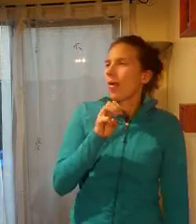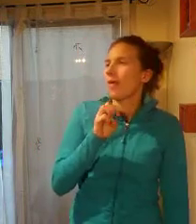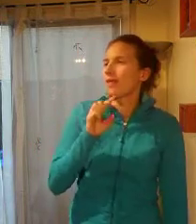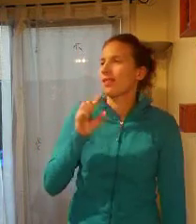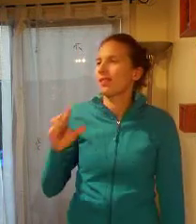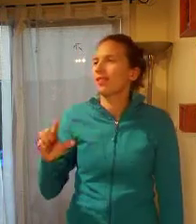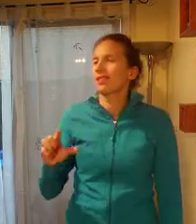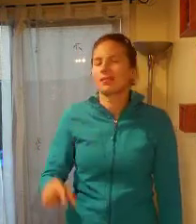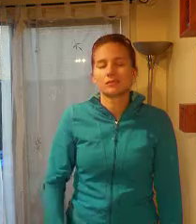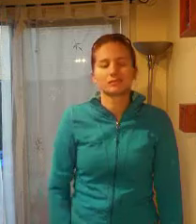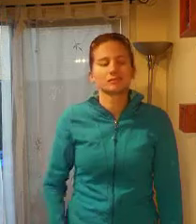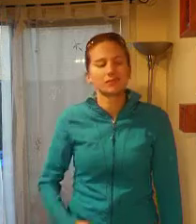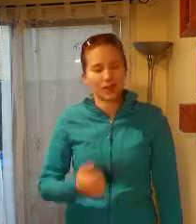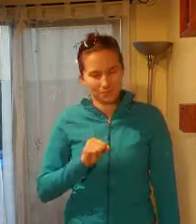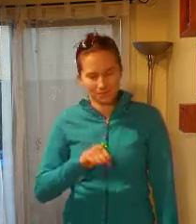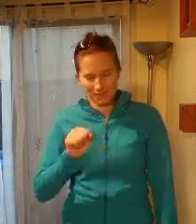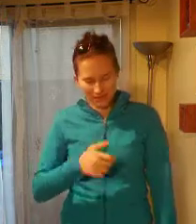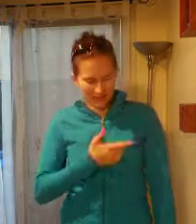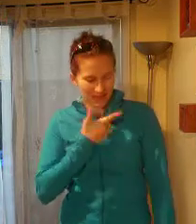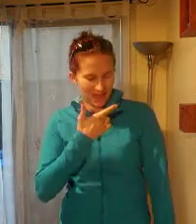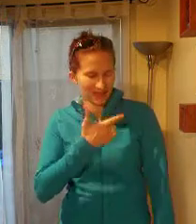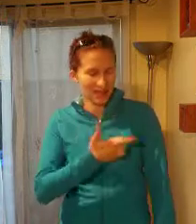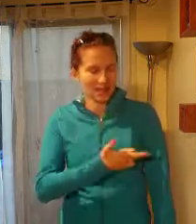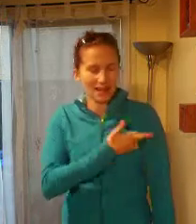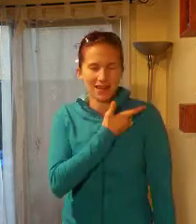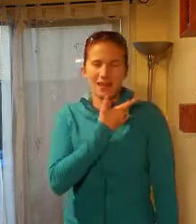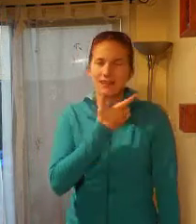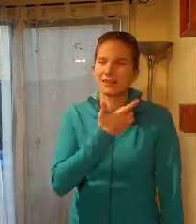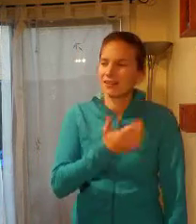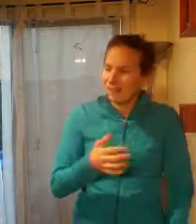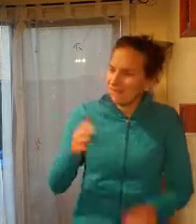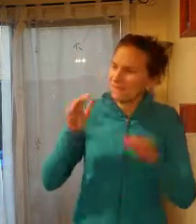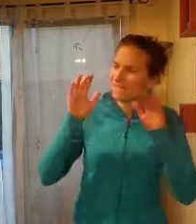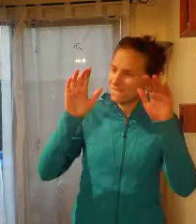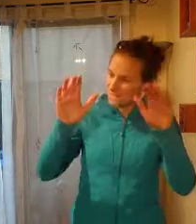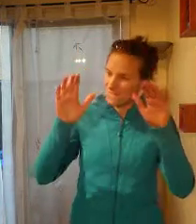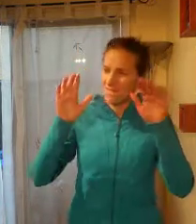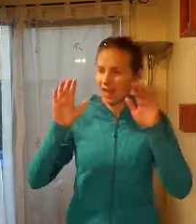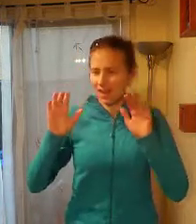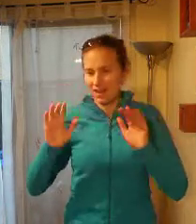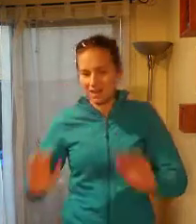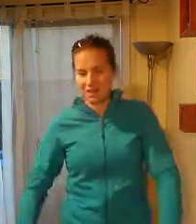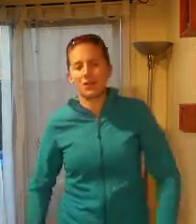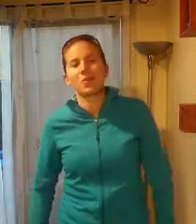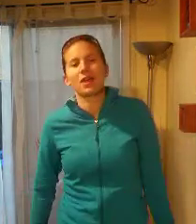I'm alive and well.